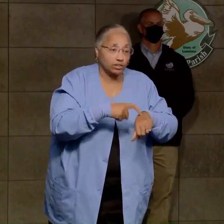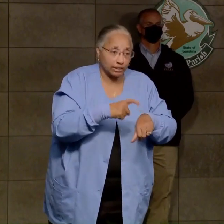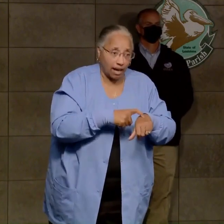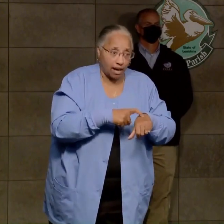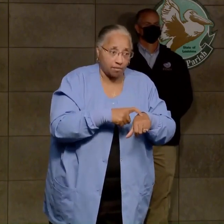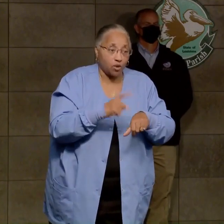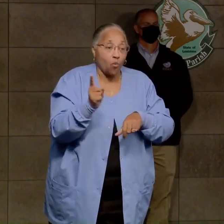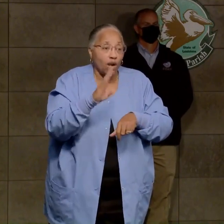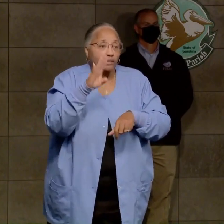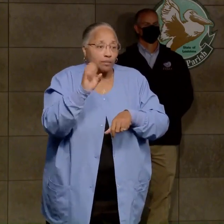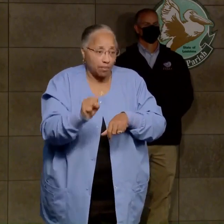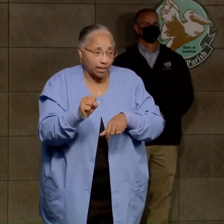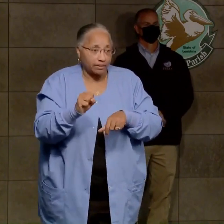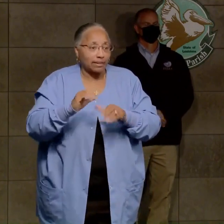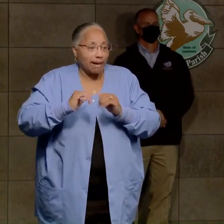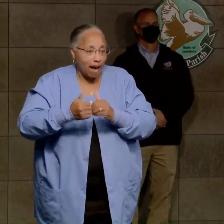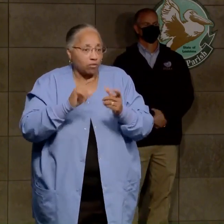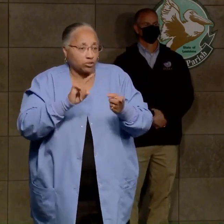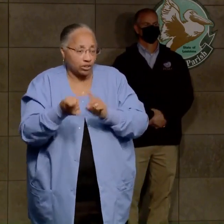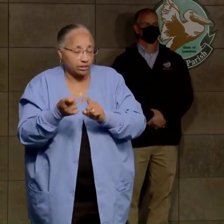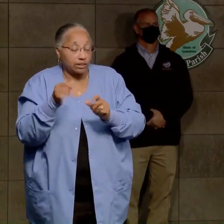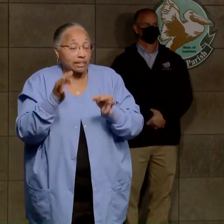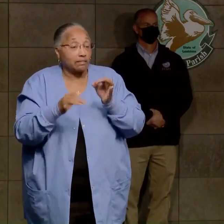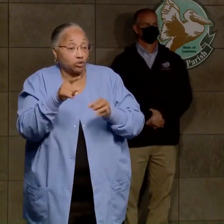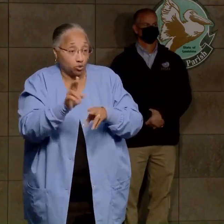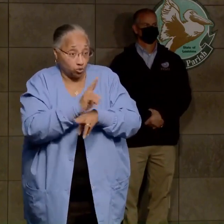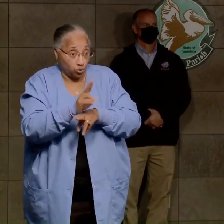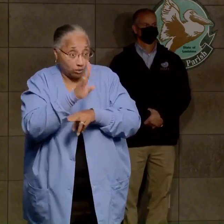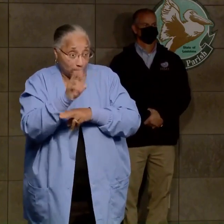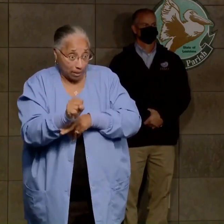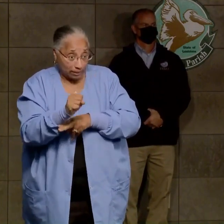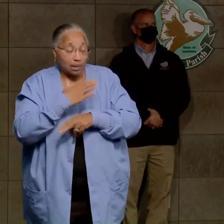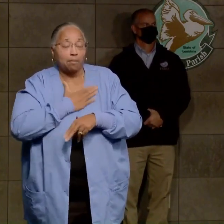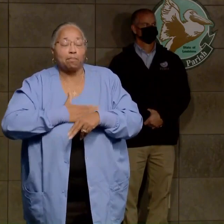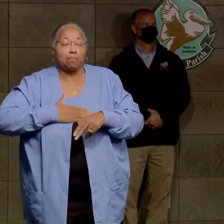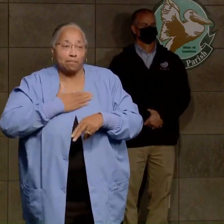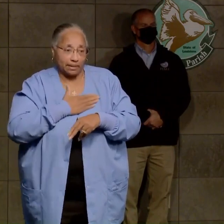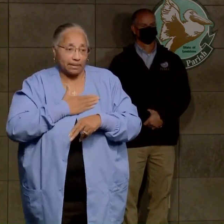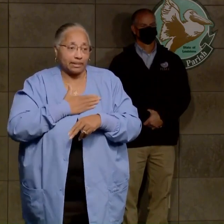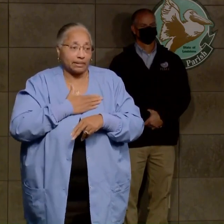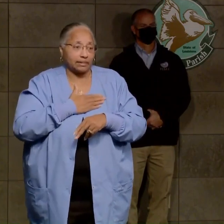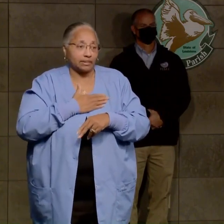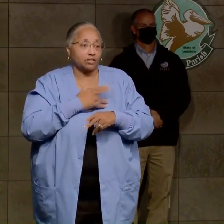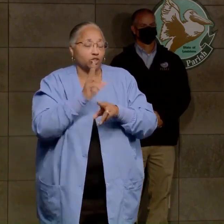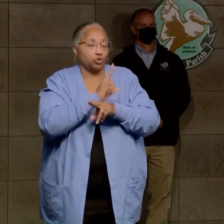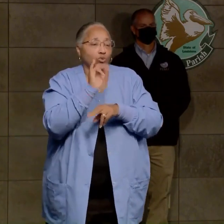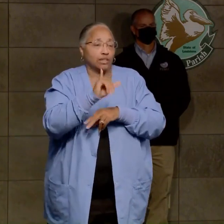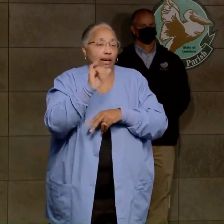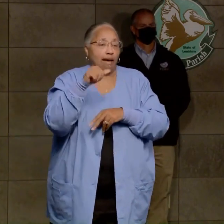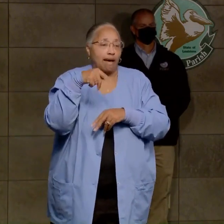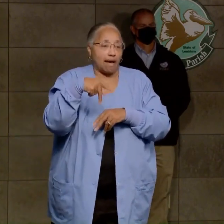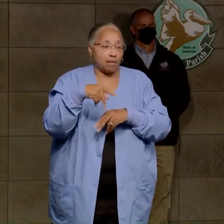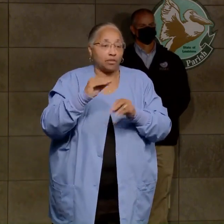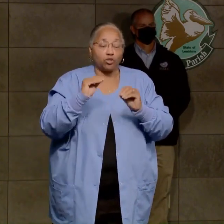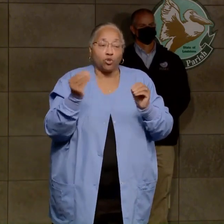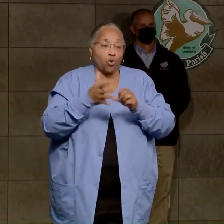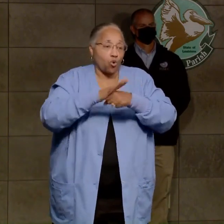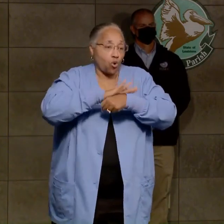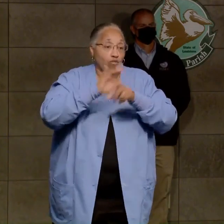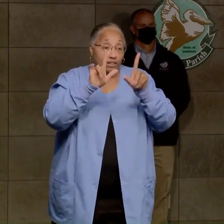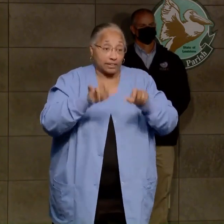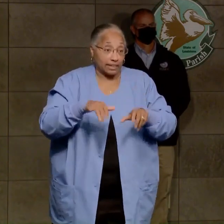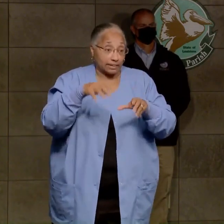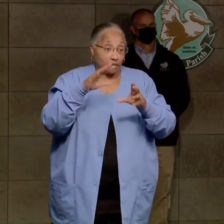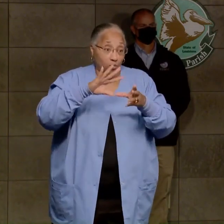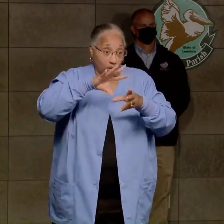is, what route changes. So for any of those who have used the bus, please consider downloading that app. We have no COVID testing in the community